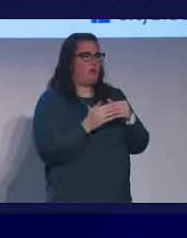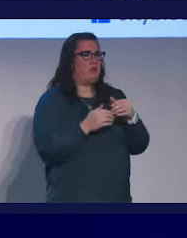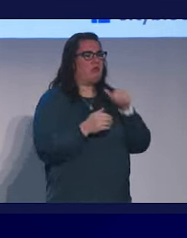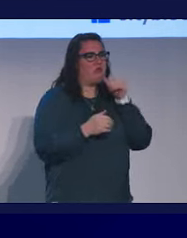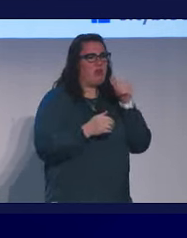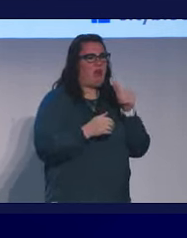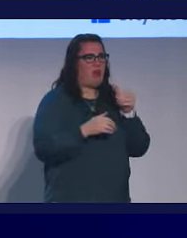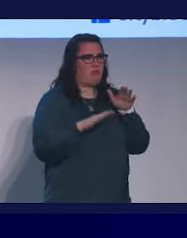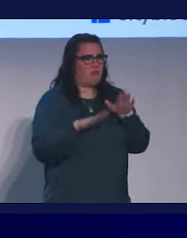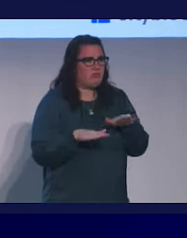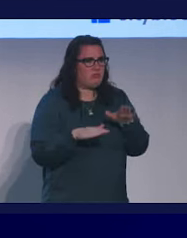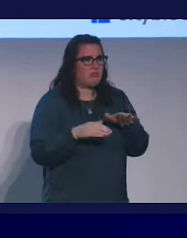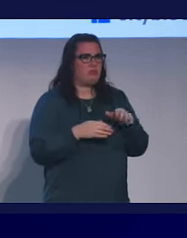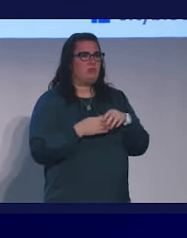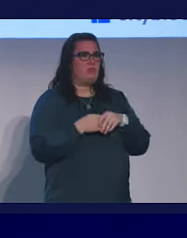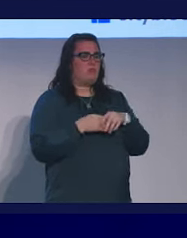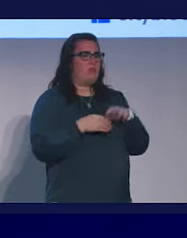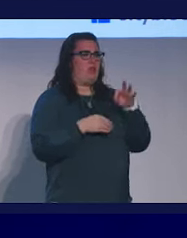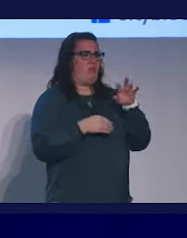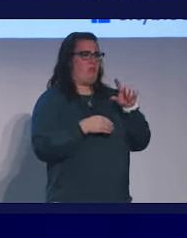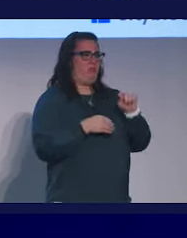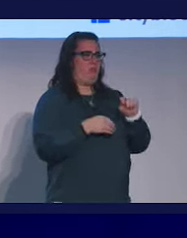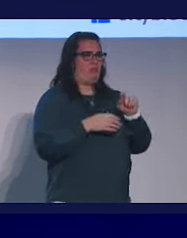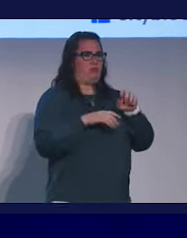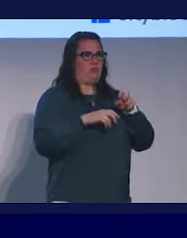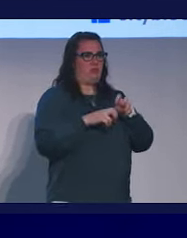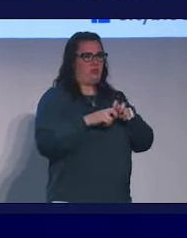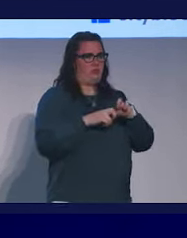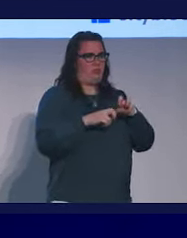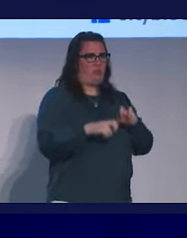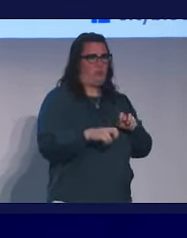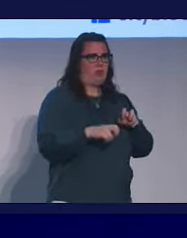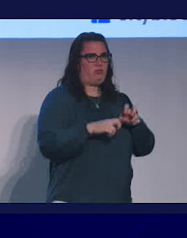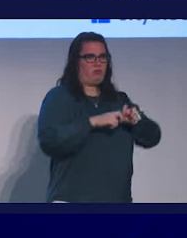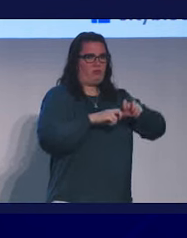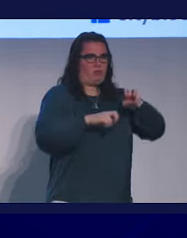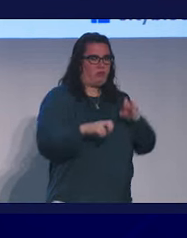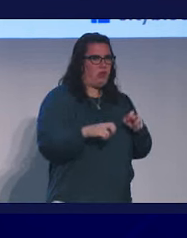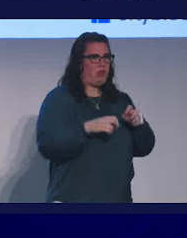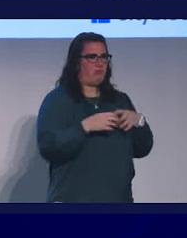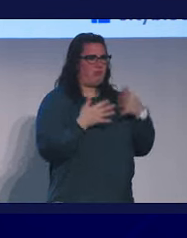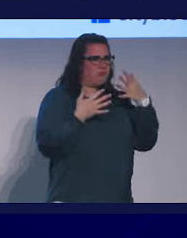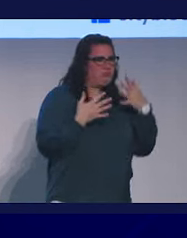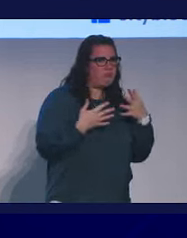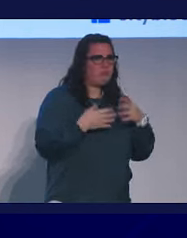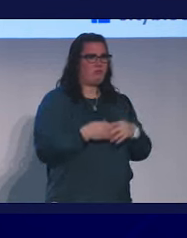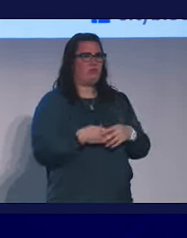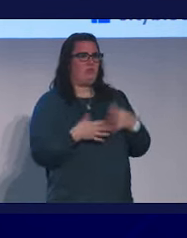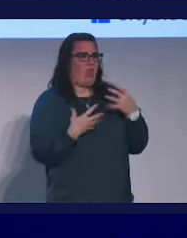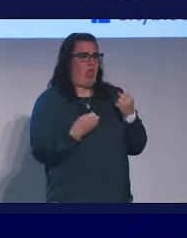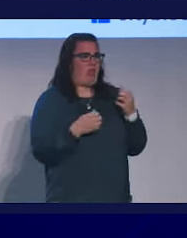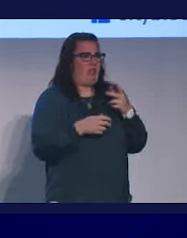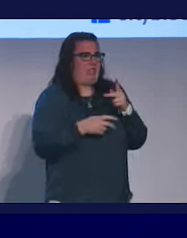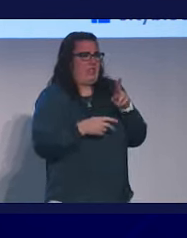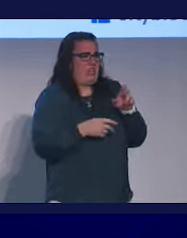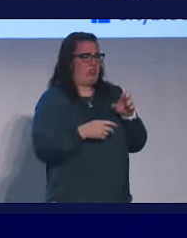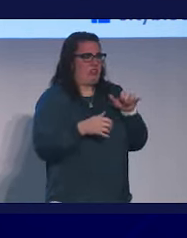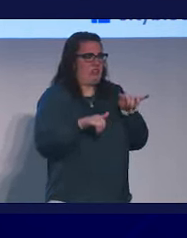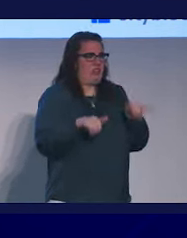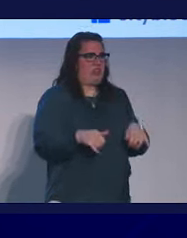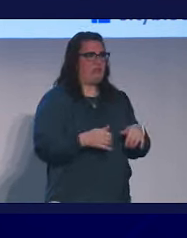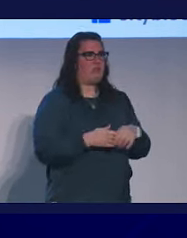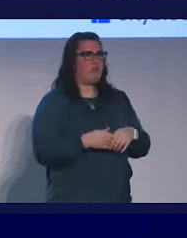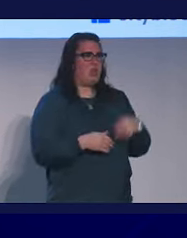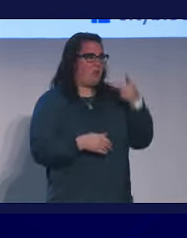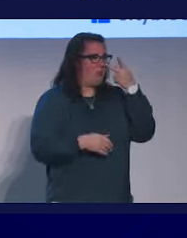This patient has a flat affect. She's withdrawn. These are the words we use to describe people in the healthcare system who kind